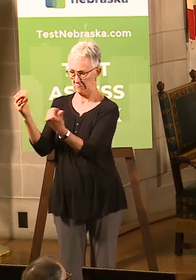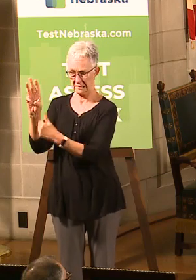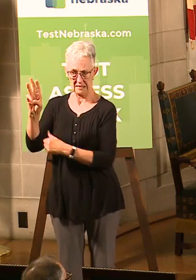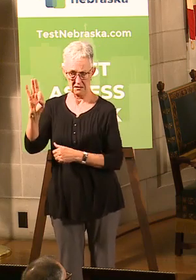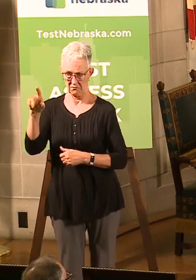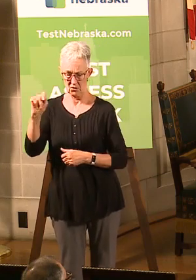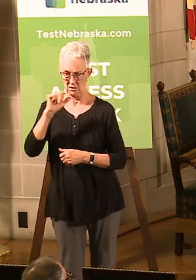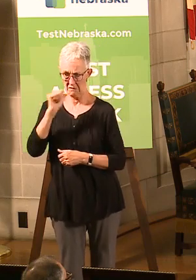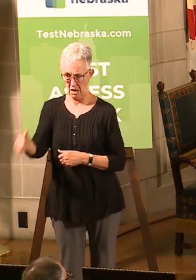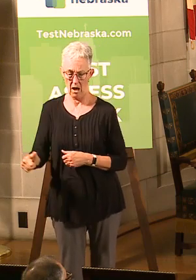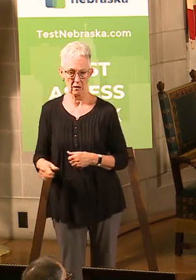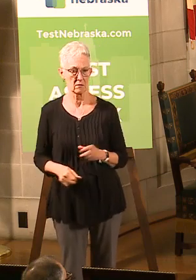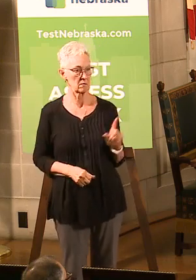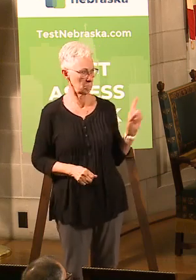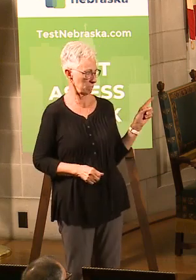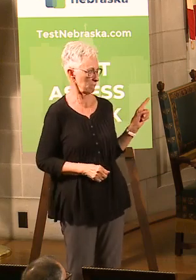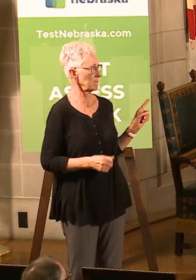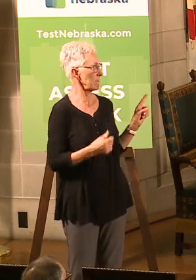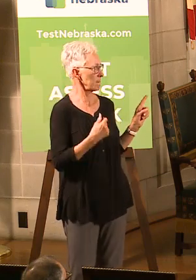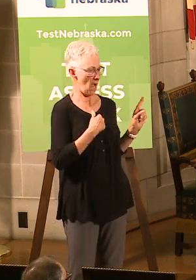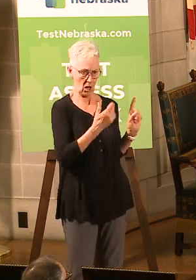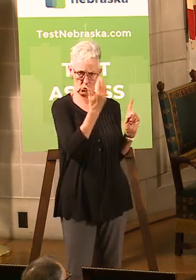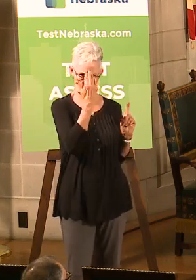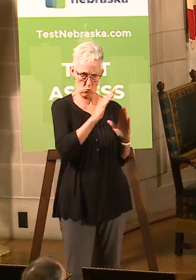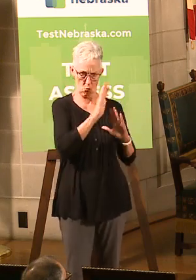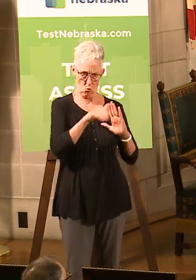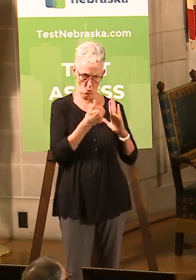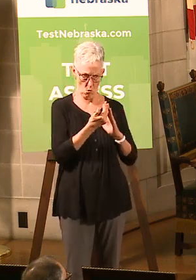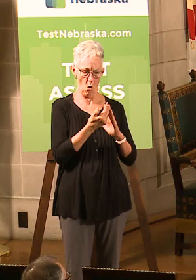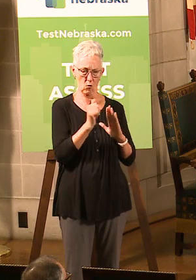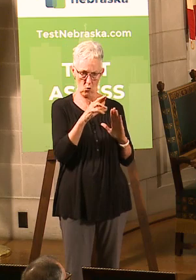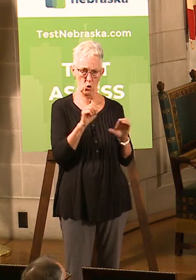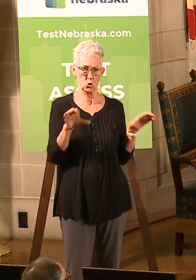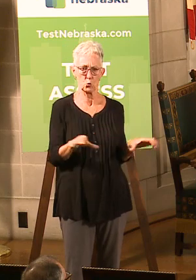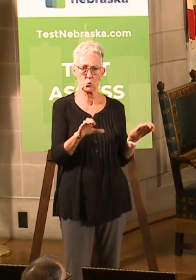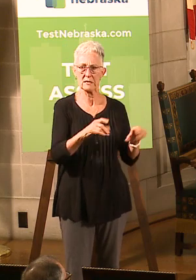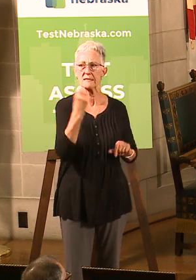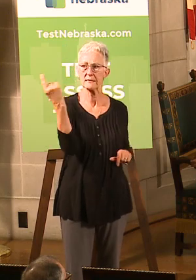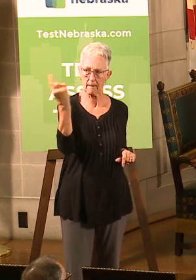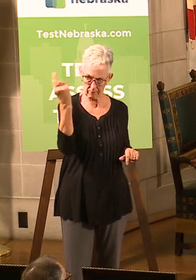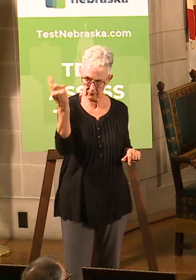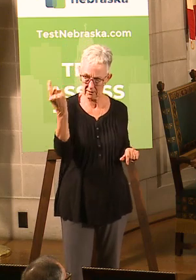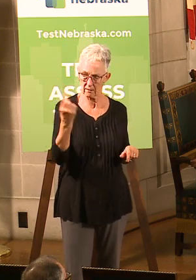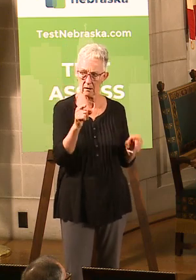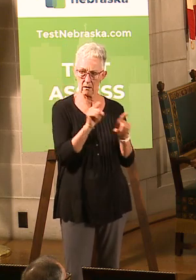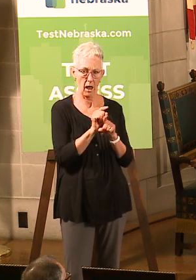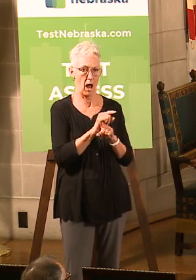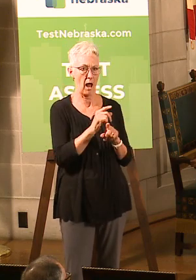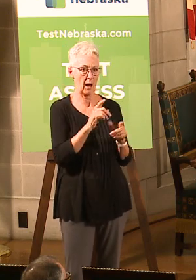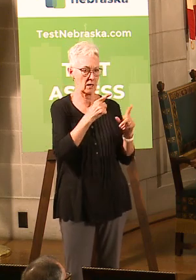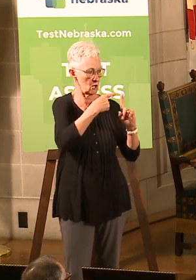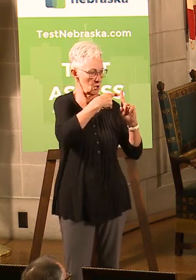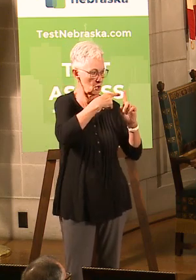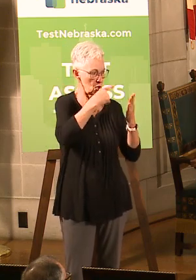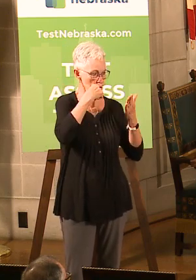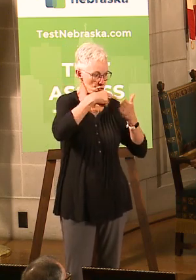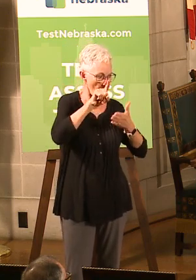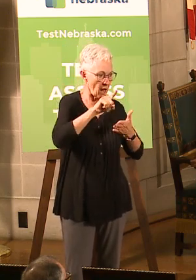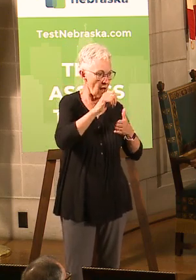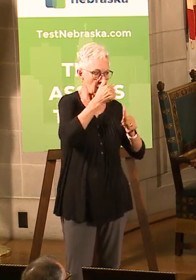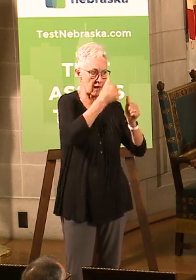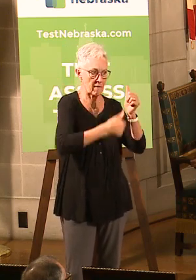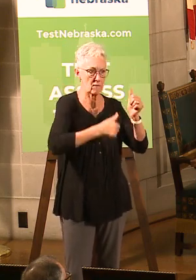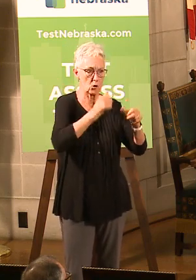steps at socially distancing, whether it's temperature checks when people are walking in the door and asking health questions, to requiring people to wear masks,